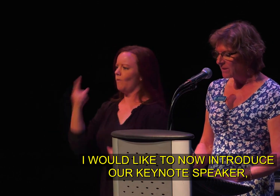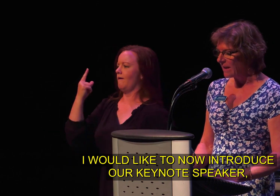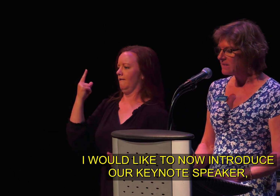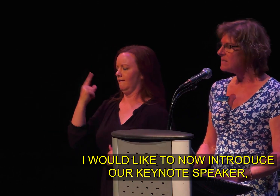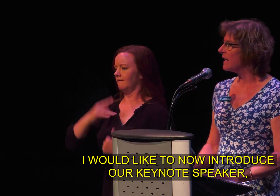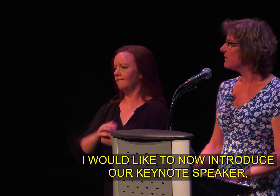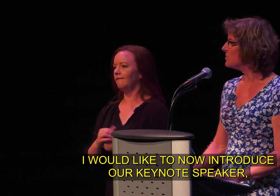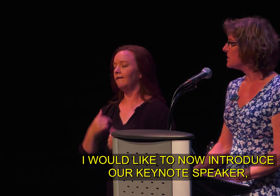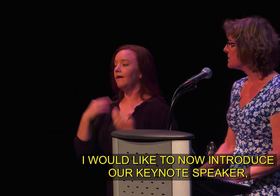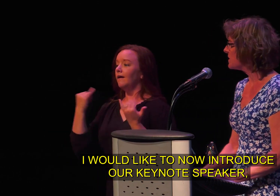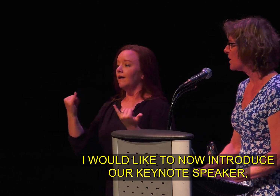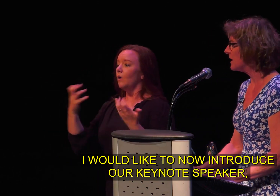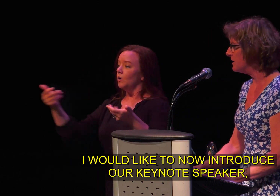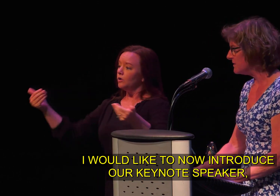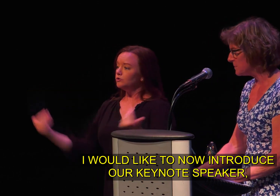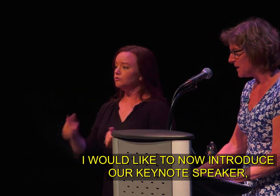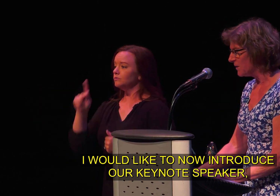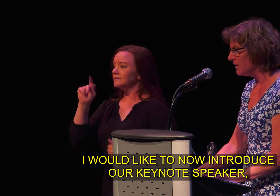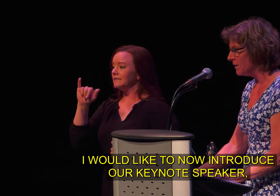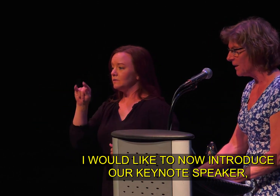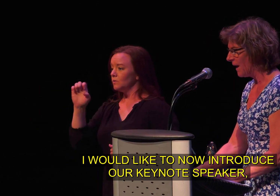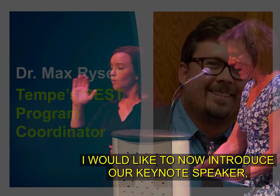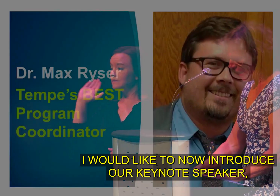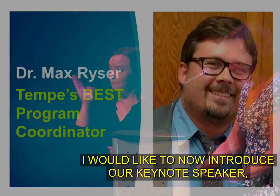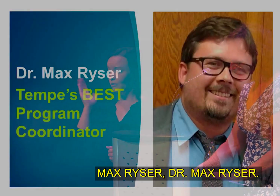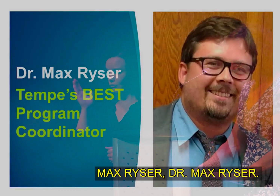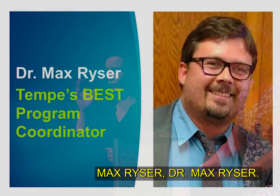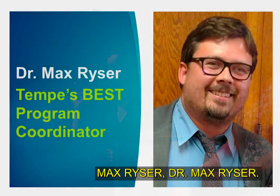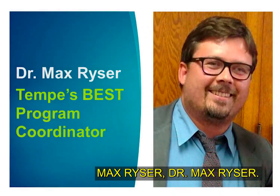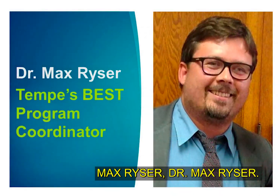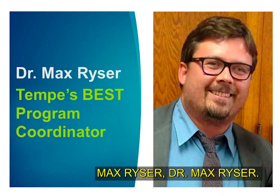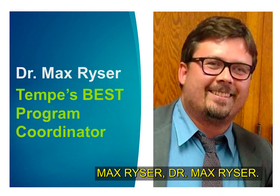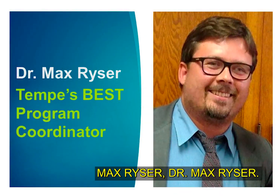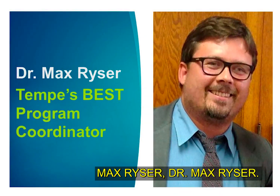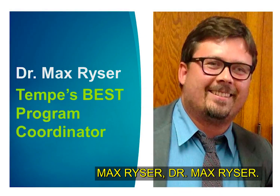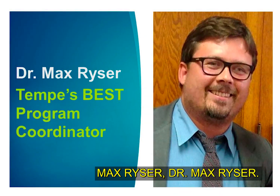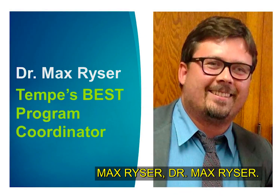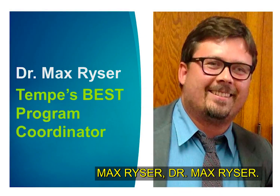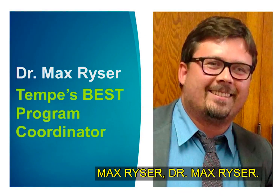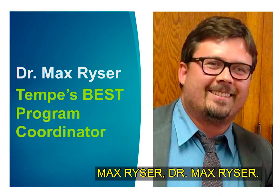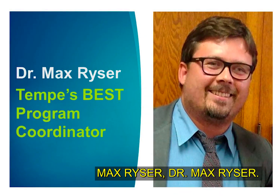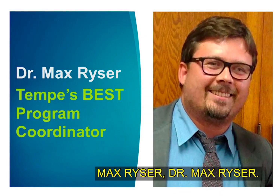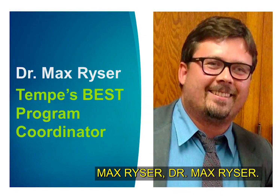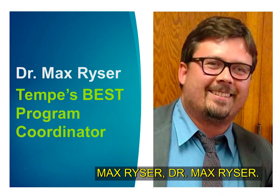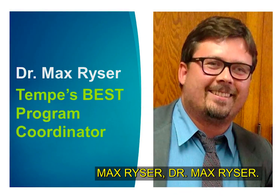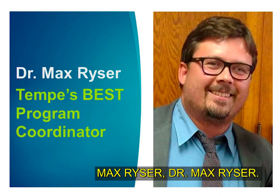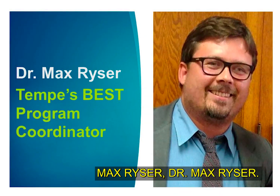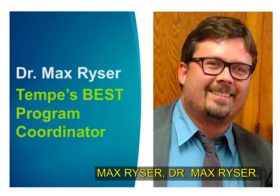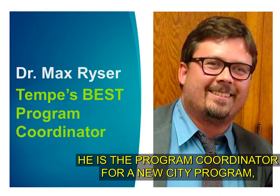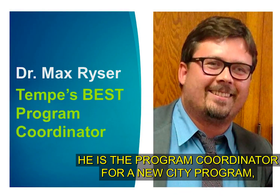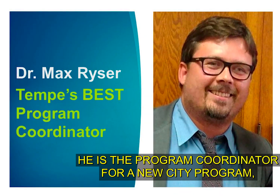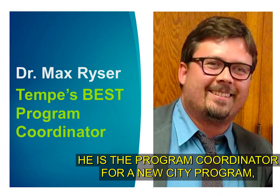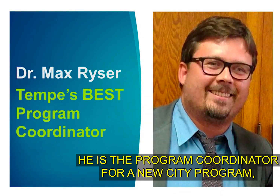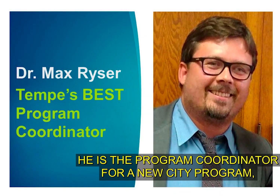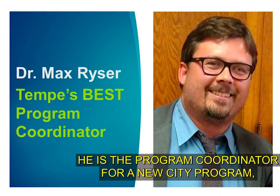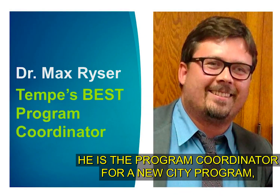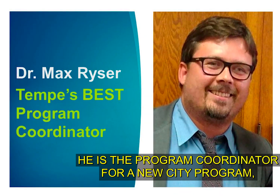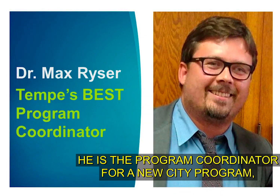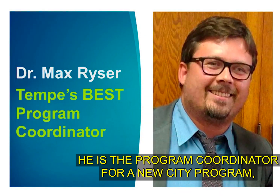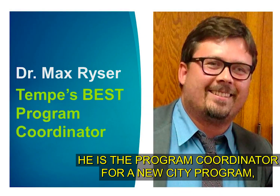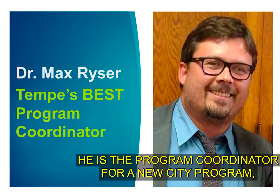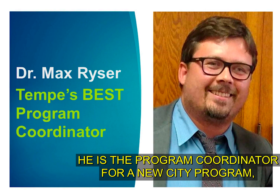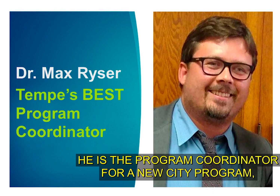I would like to now introduce our keynote speaker, Max Reiser, Dr. Max Reiser. He is the